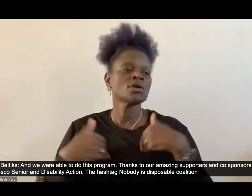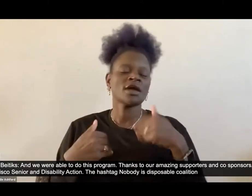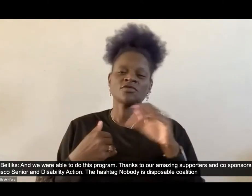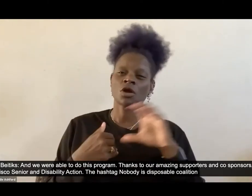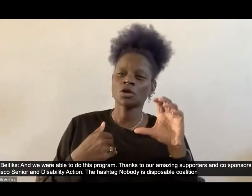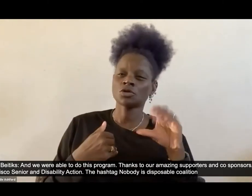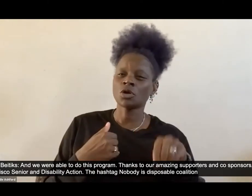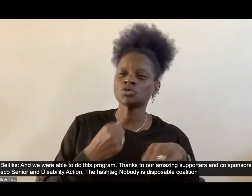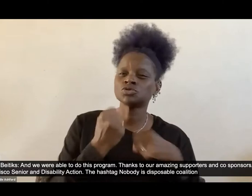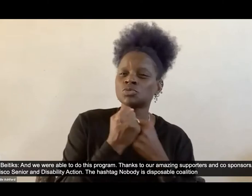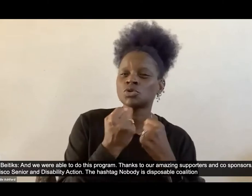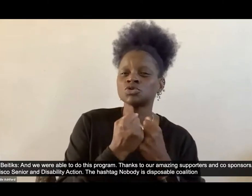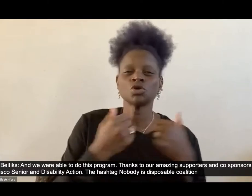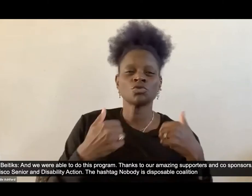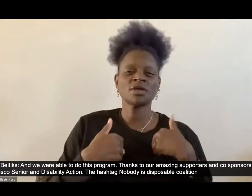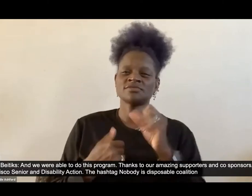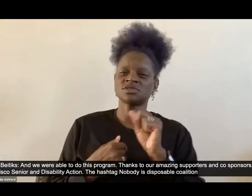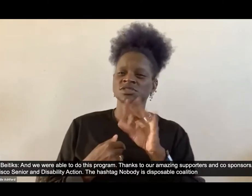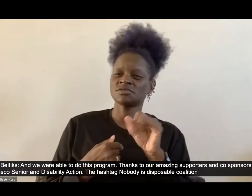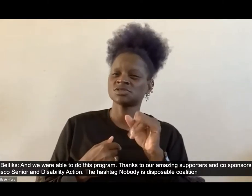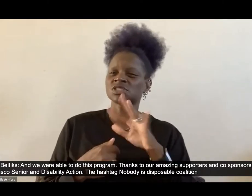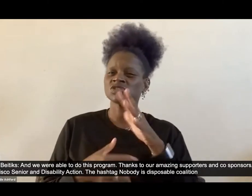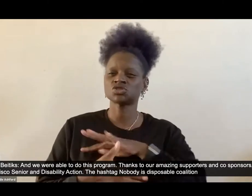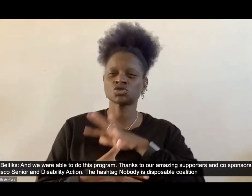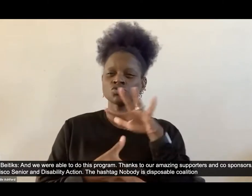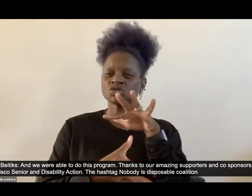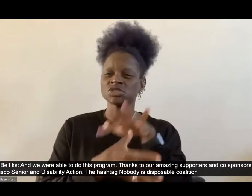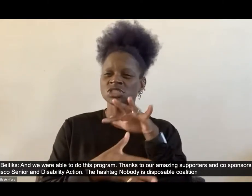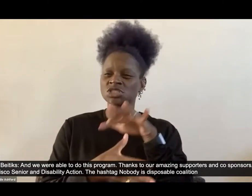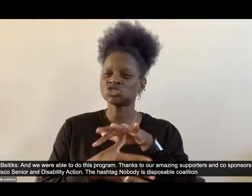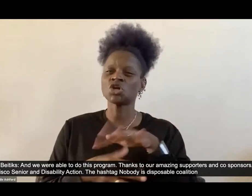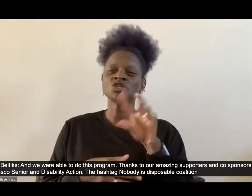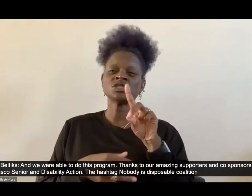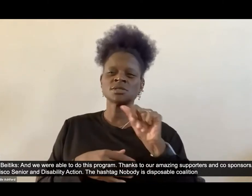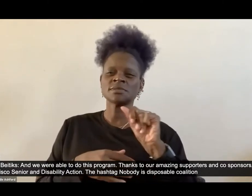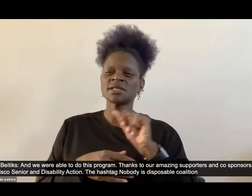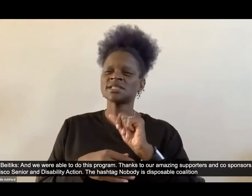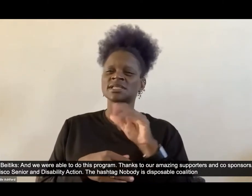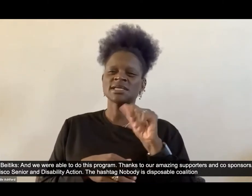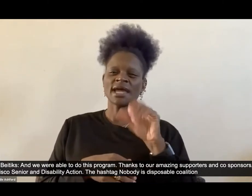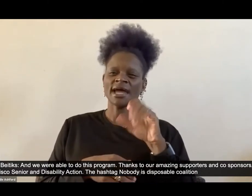Francisco Senior and Disability Action. The hashtag